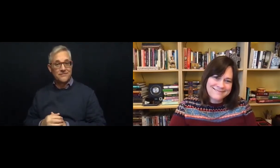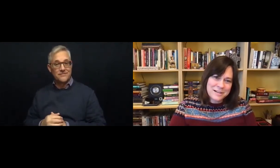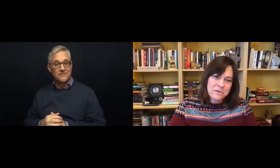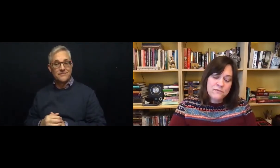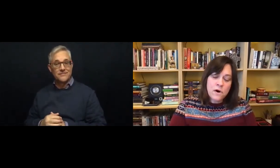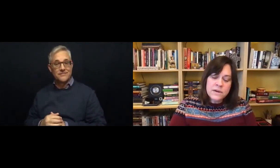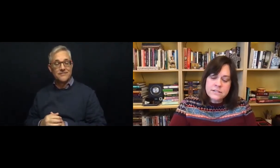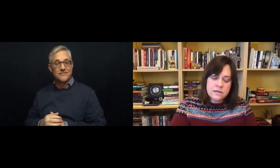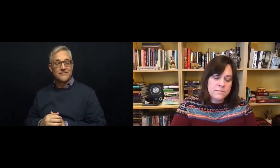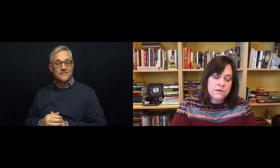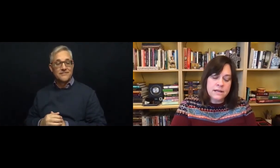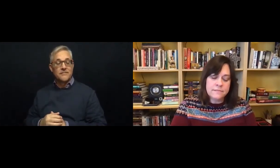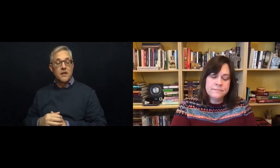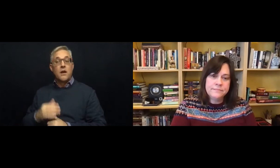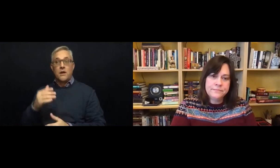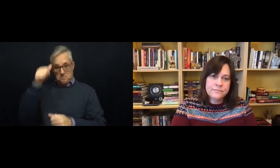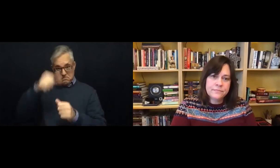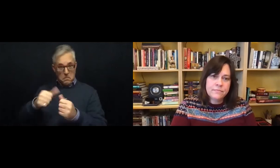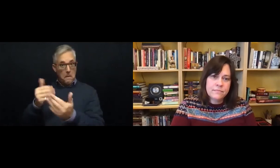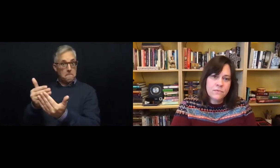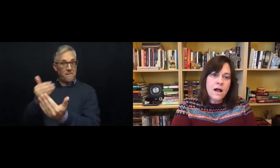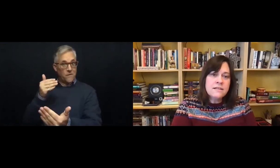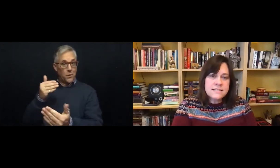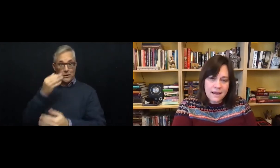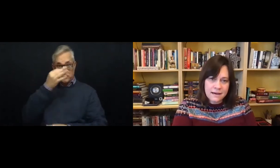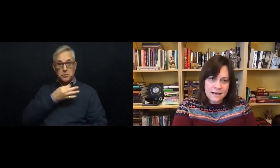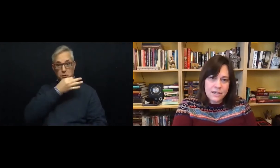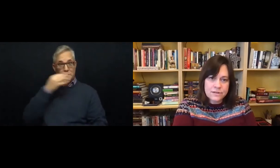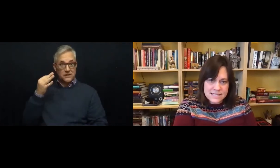we took communion we all said in unison